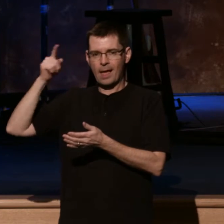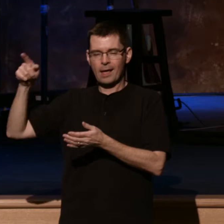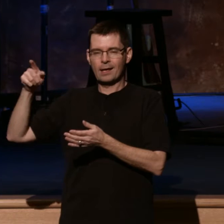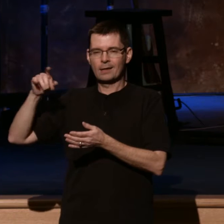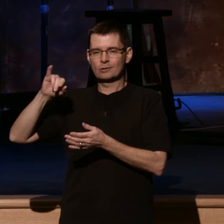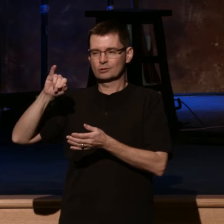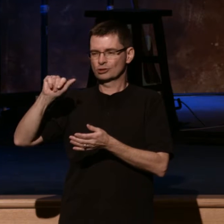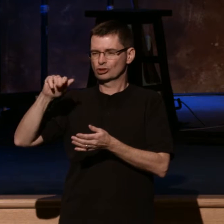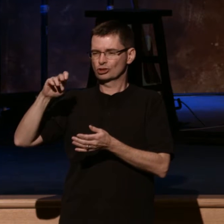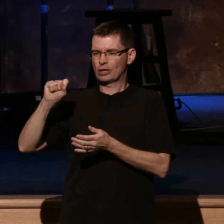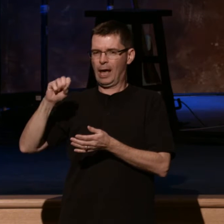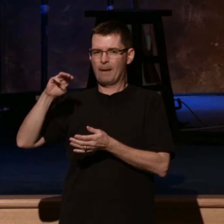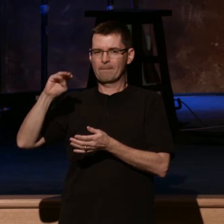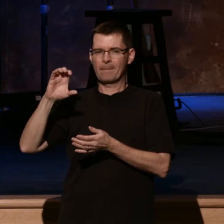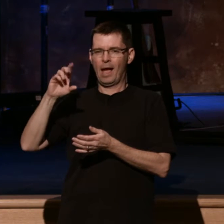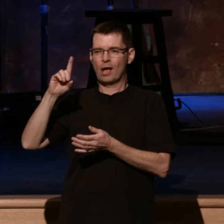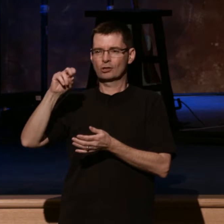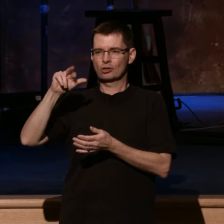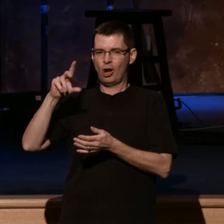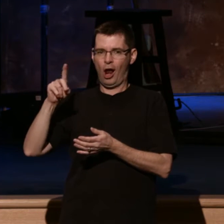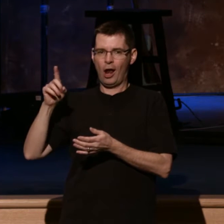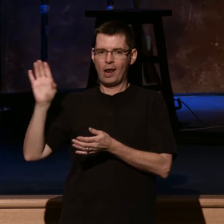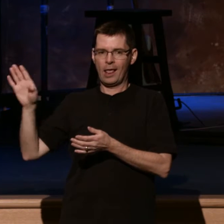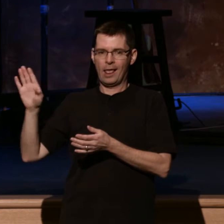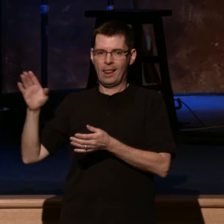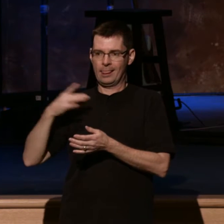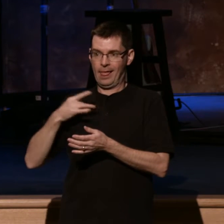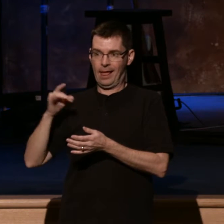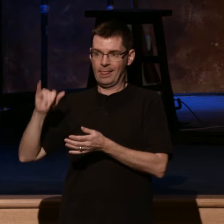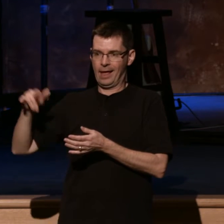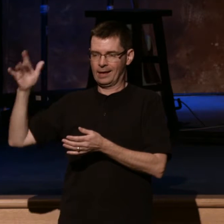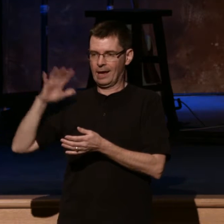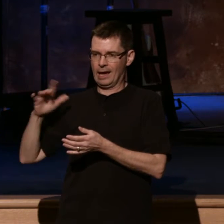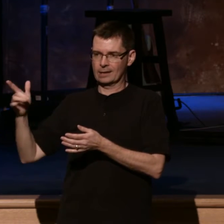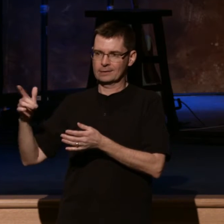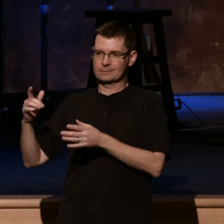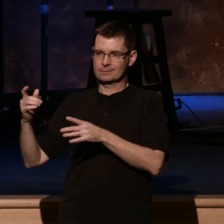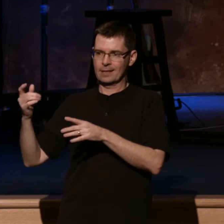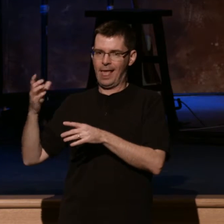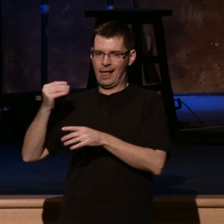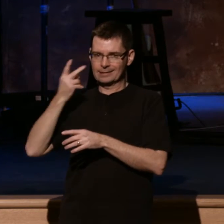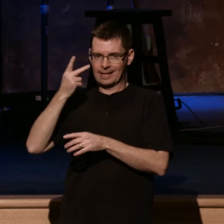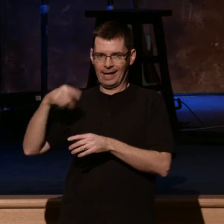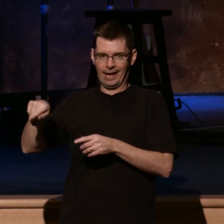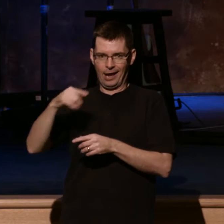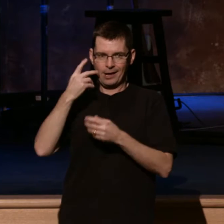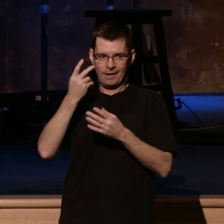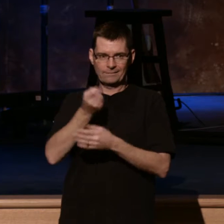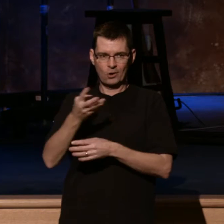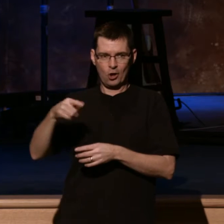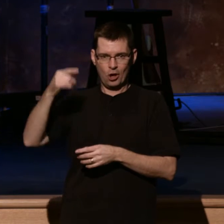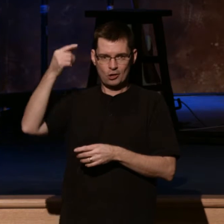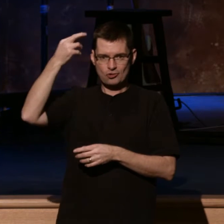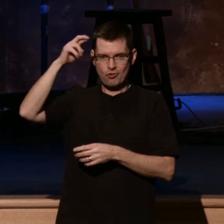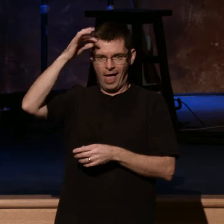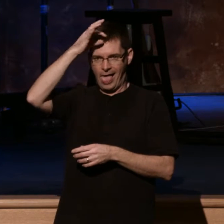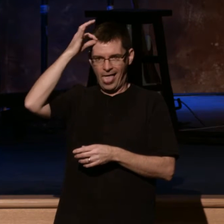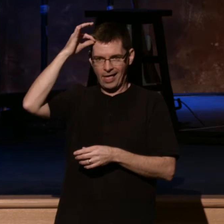notable. And it's just, I love that. That's why I love here, all you great heads. Now, I can't quite do the real harvest look. I got to keep a